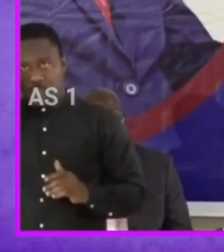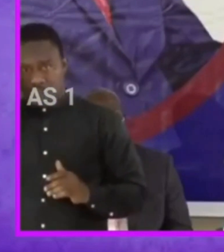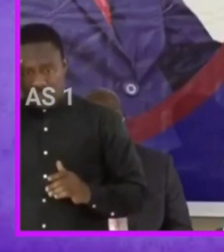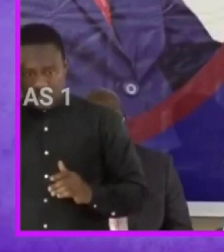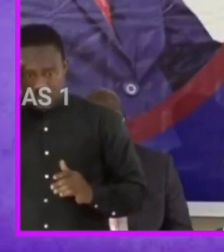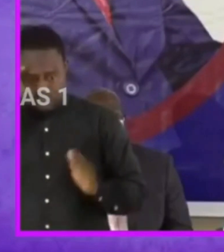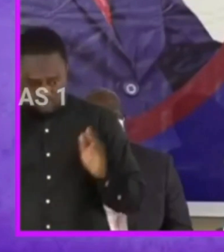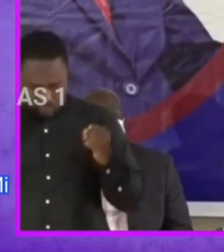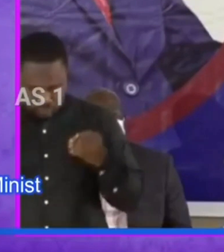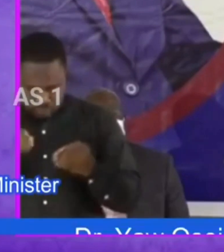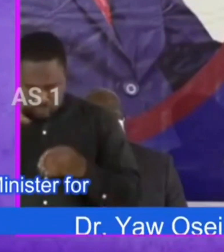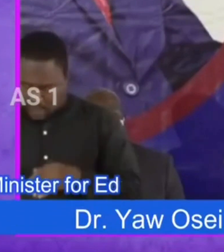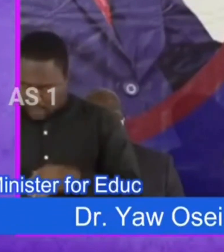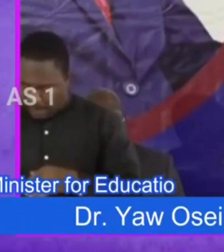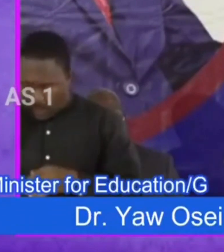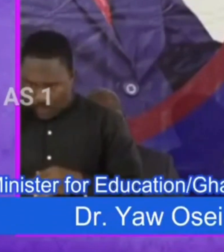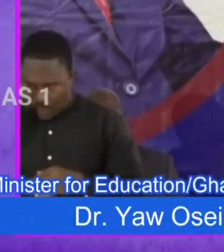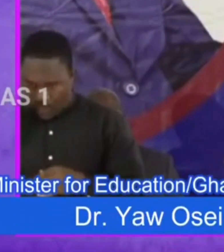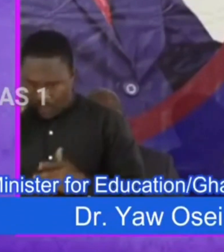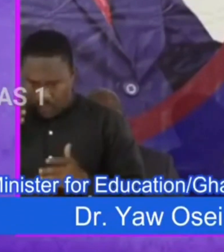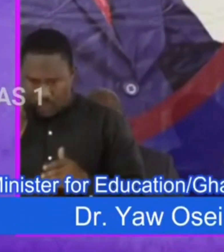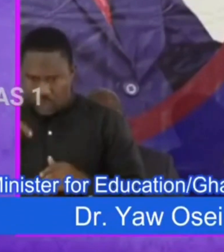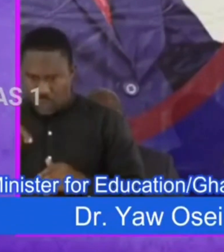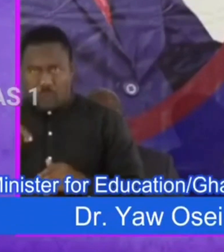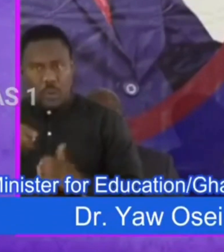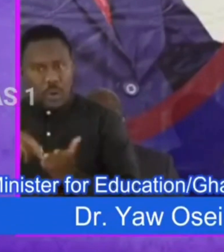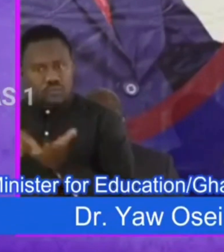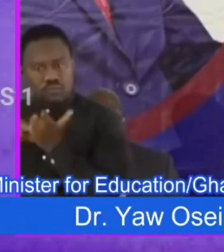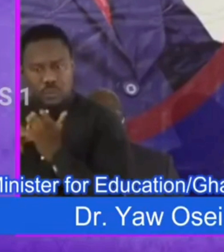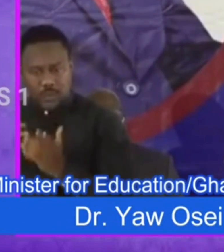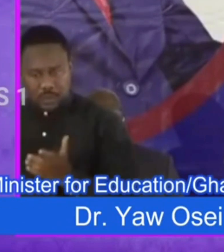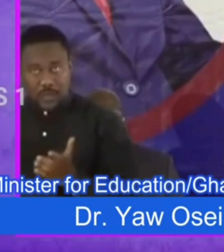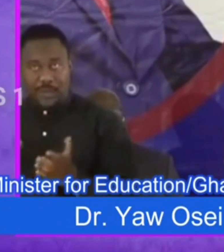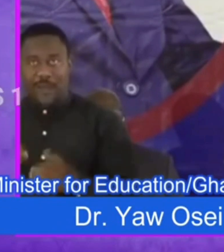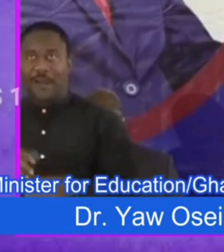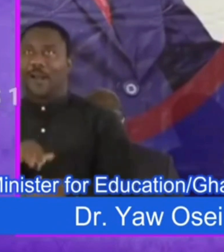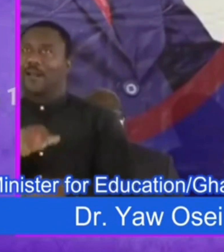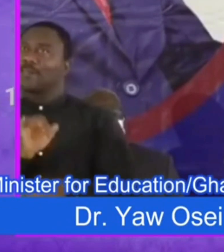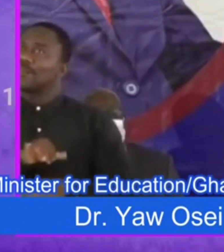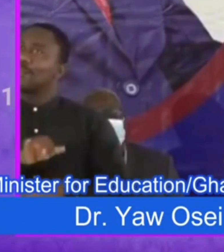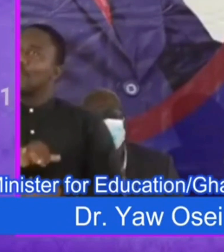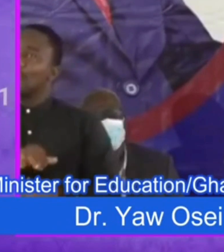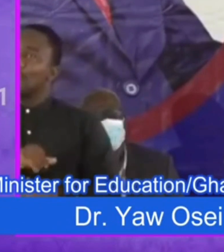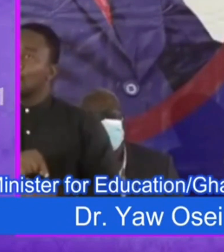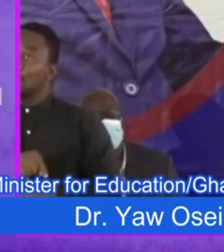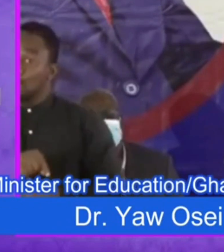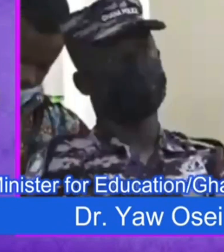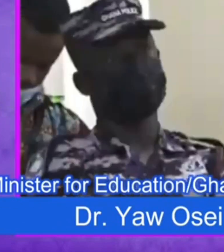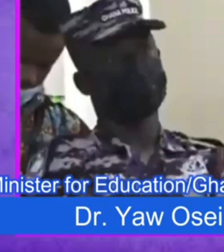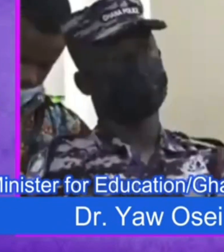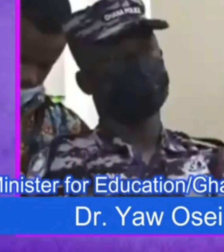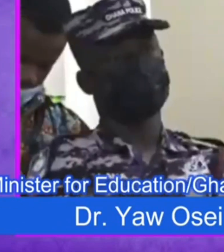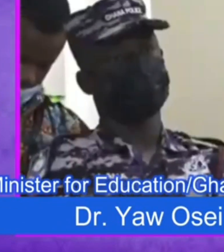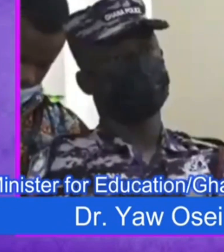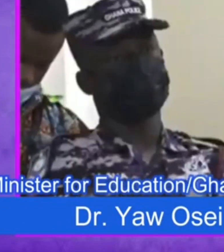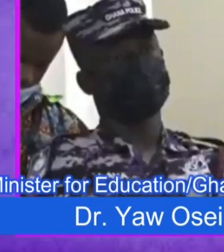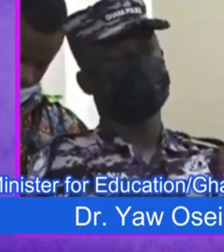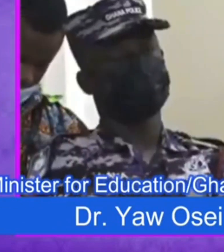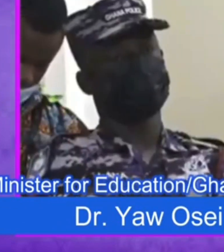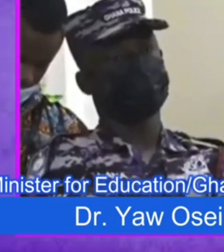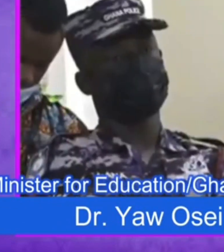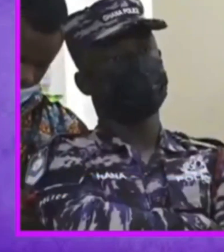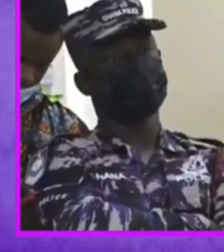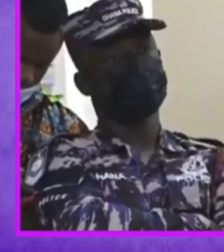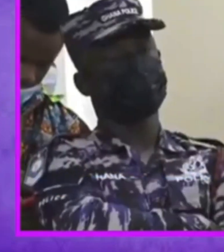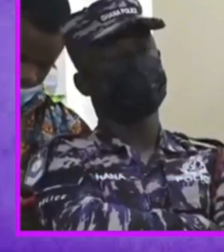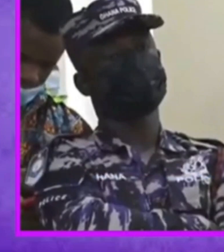in aviation immersing themselves in engineering at that early age by the time they get to high school they